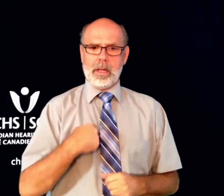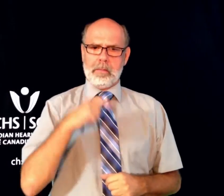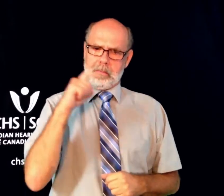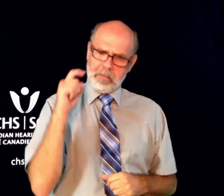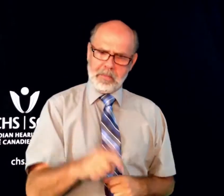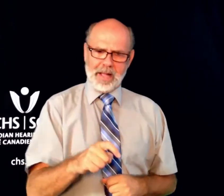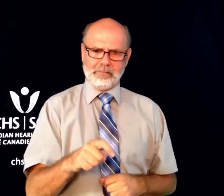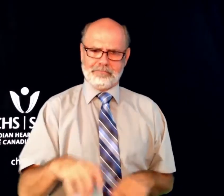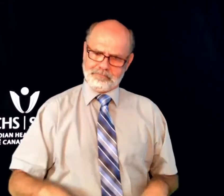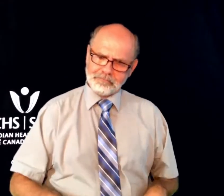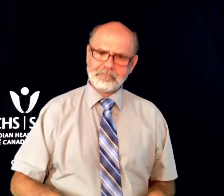access.